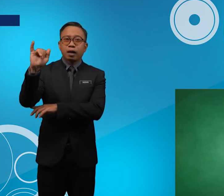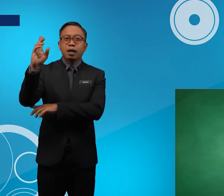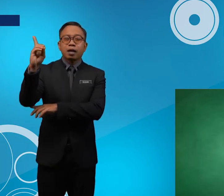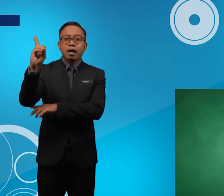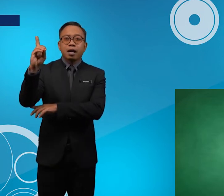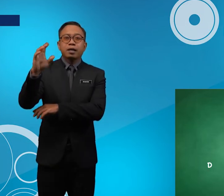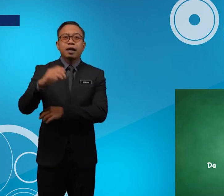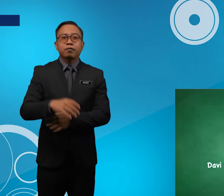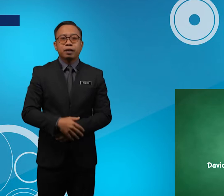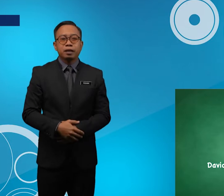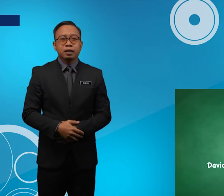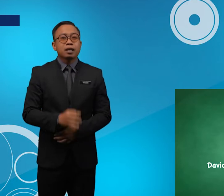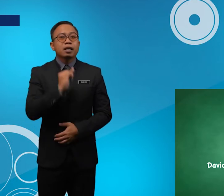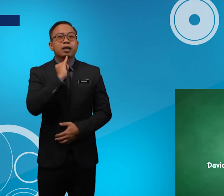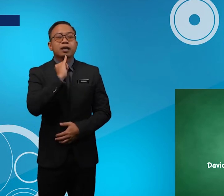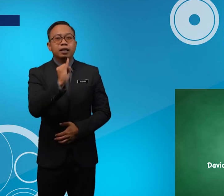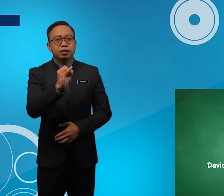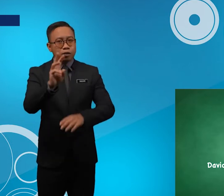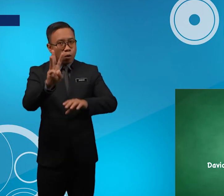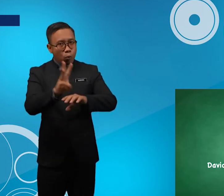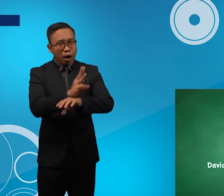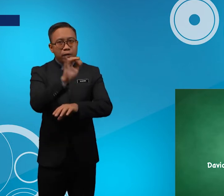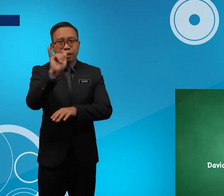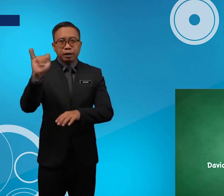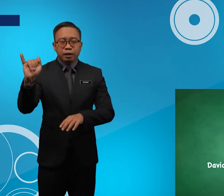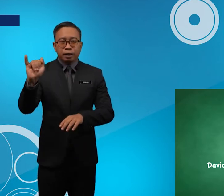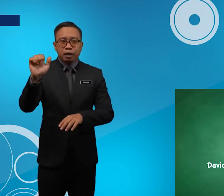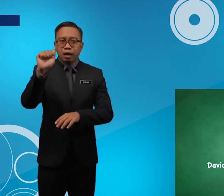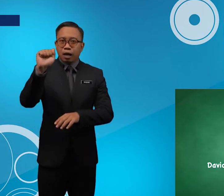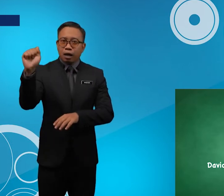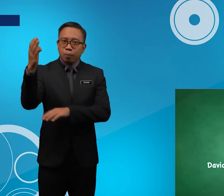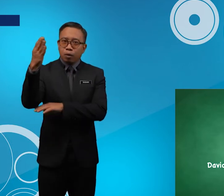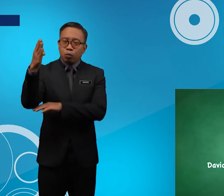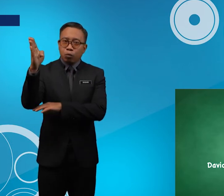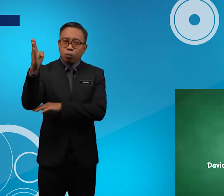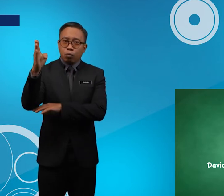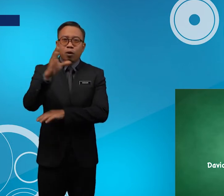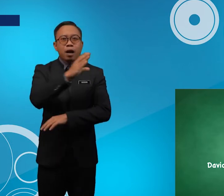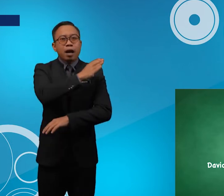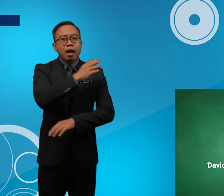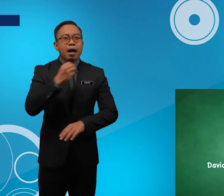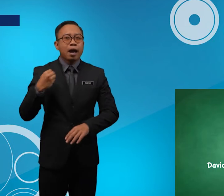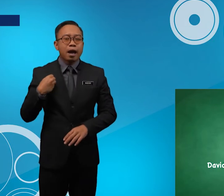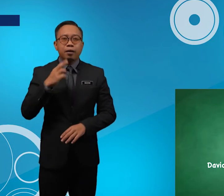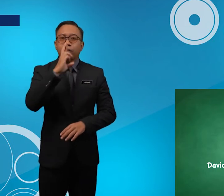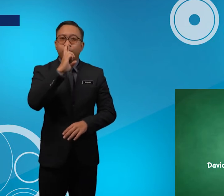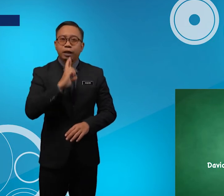David Is Wearing A Blue And Red